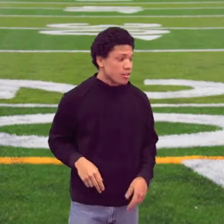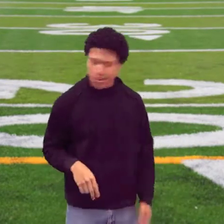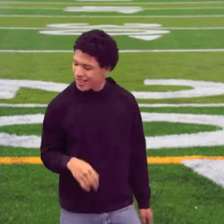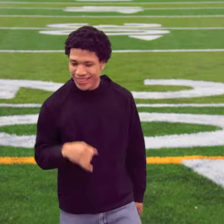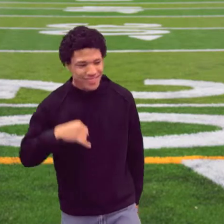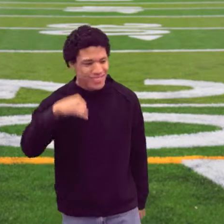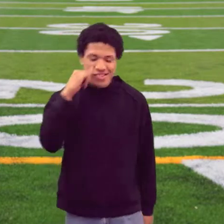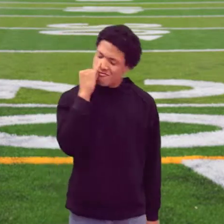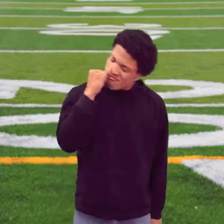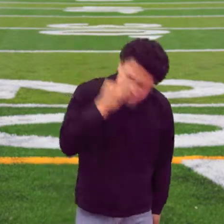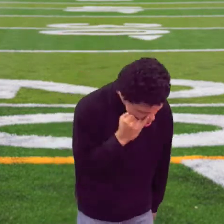Yeah.